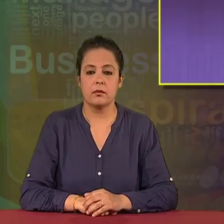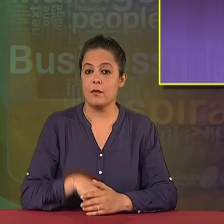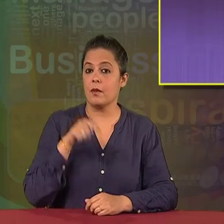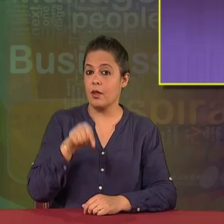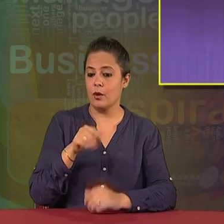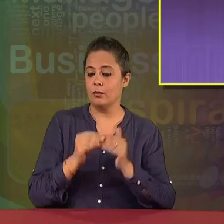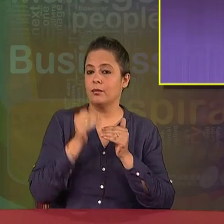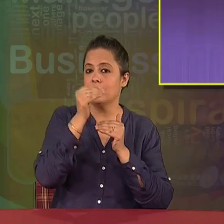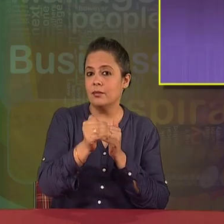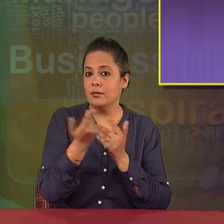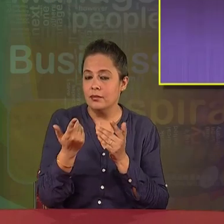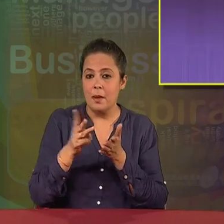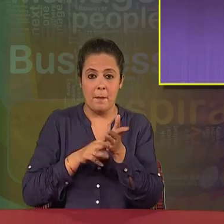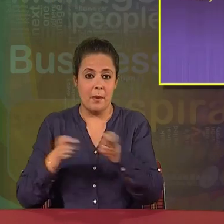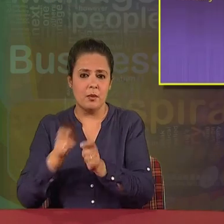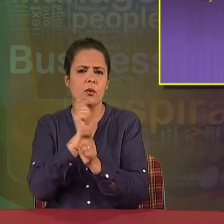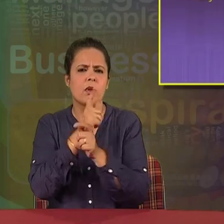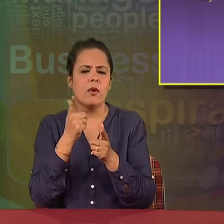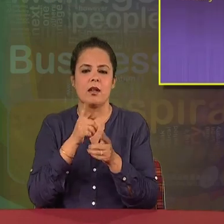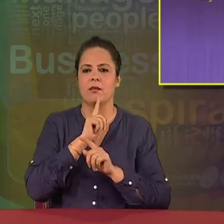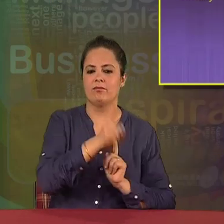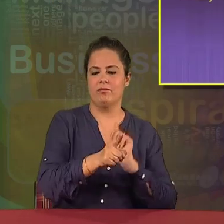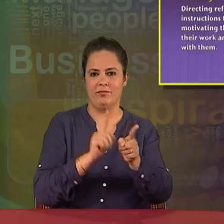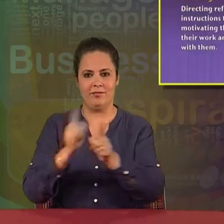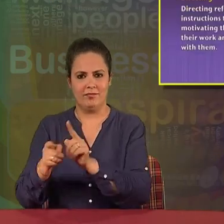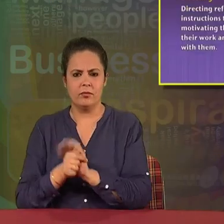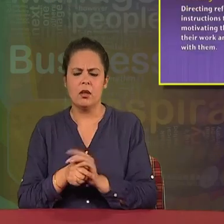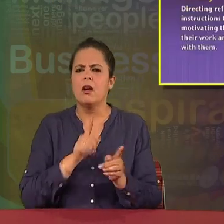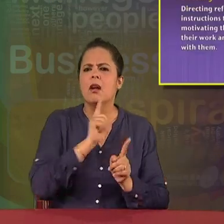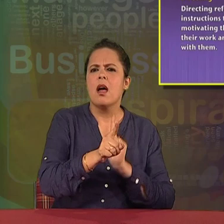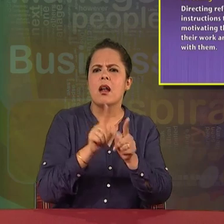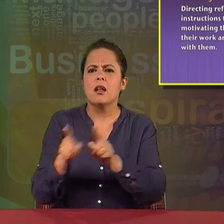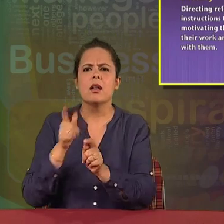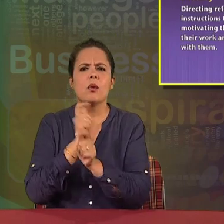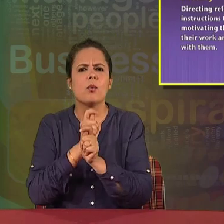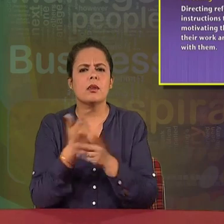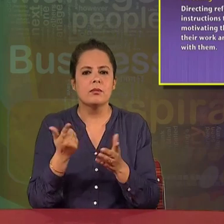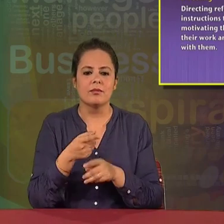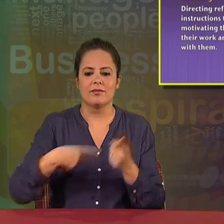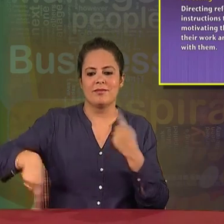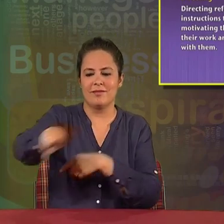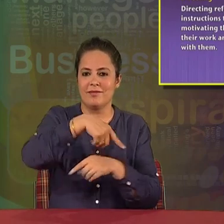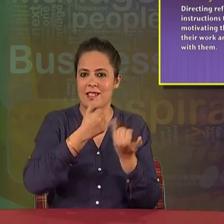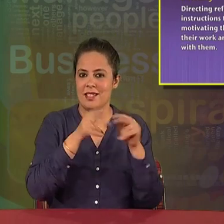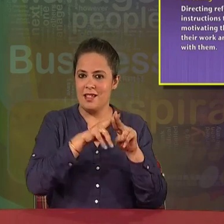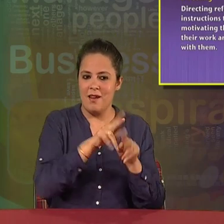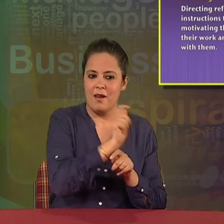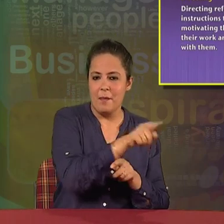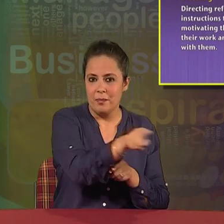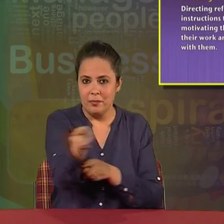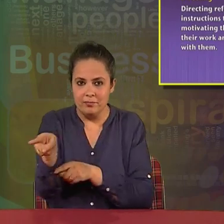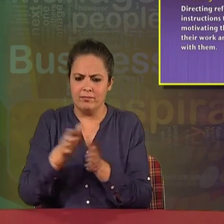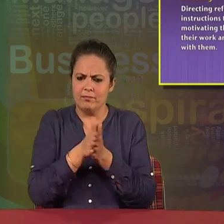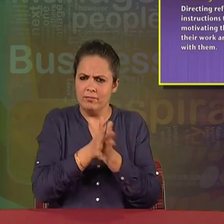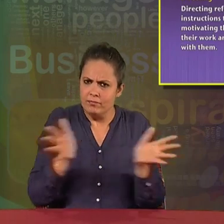Now, our next function of management is directing. Directing refers to giving instructions to employees by